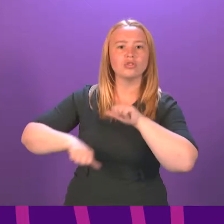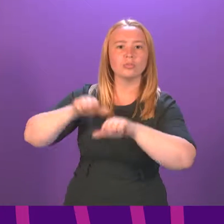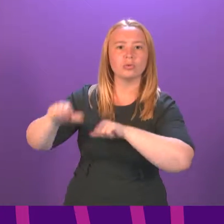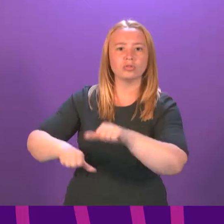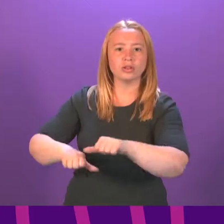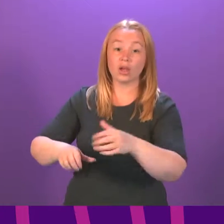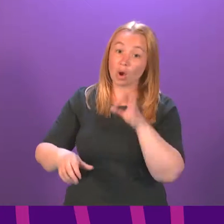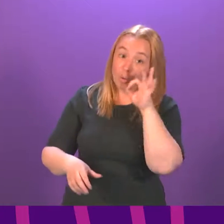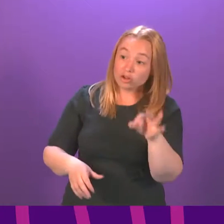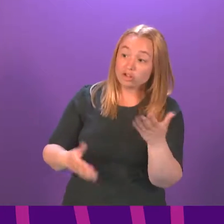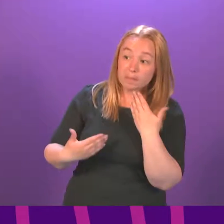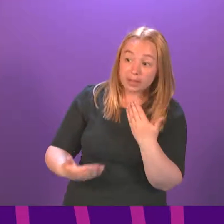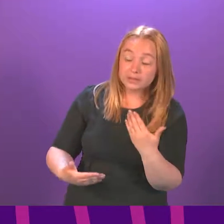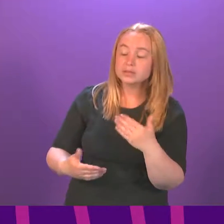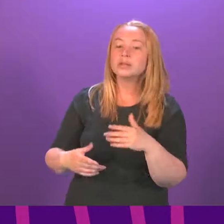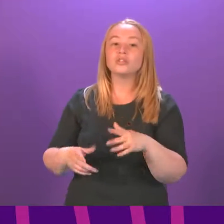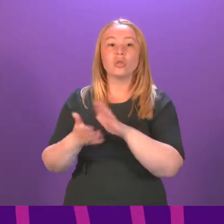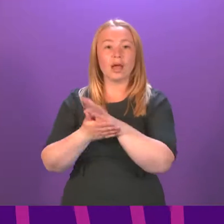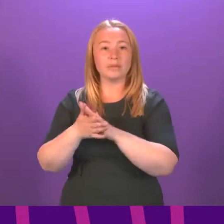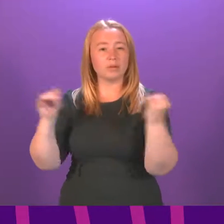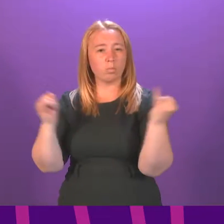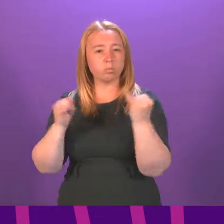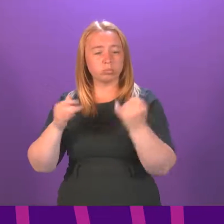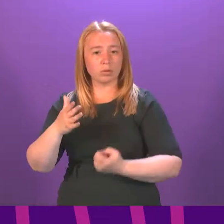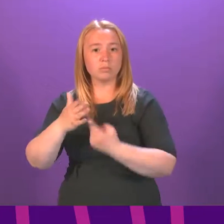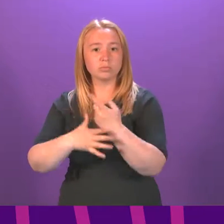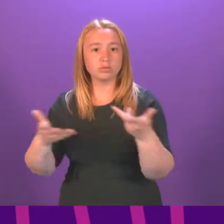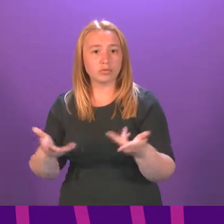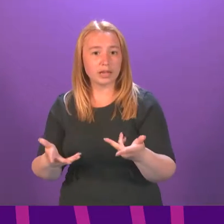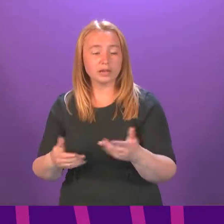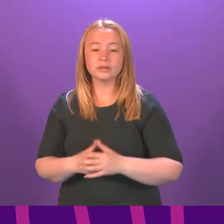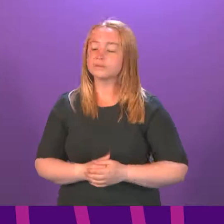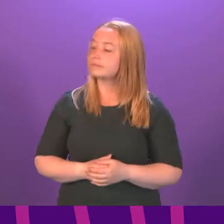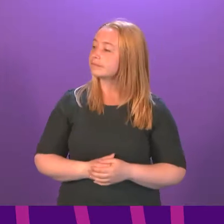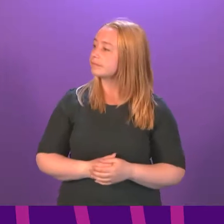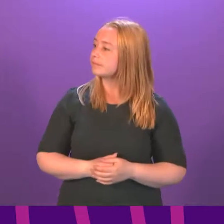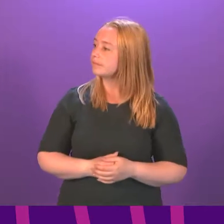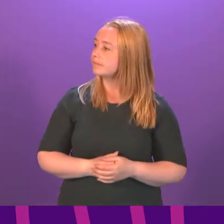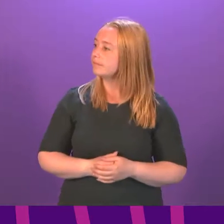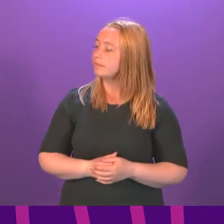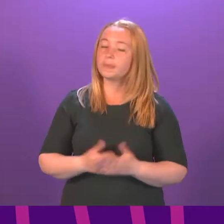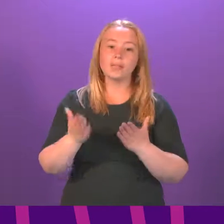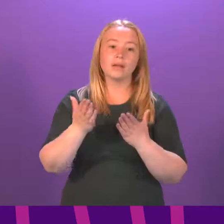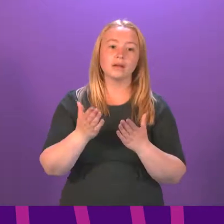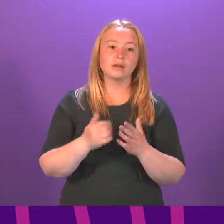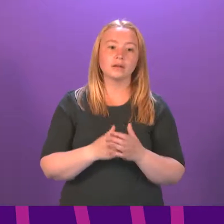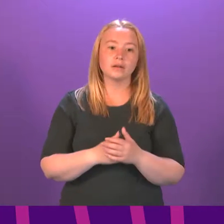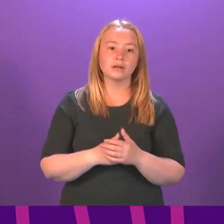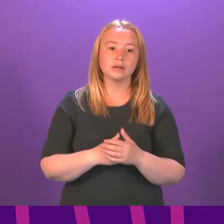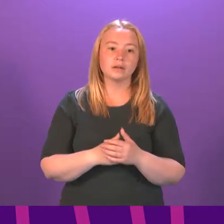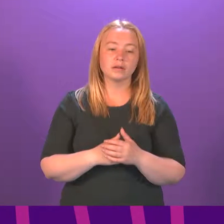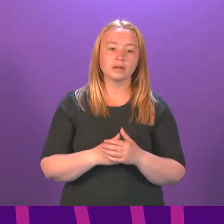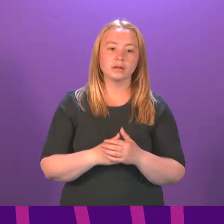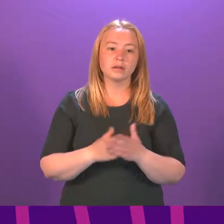that has led directly to the disastrous outcome that we see at Ferguson's today, surely. Throughout this whole process, our commitment